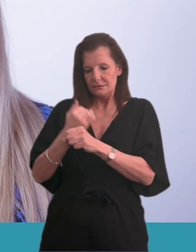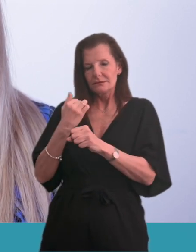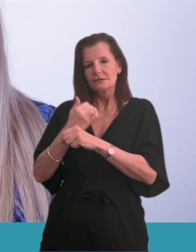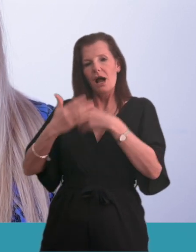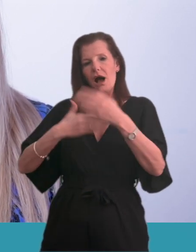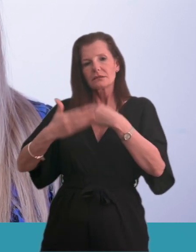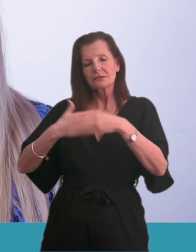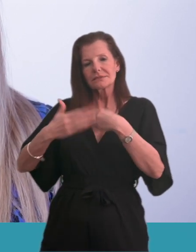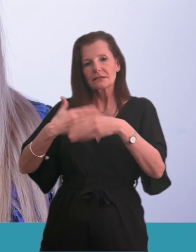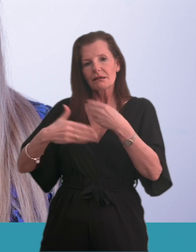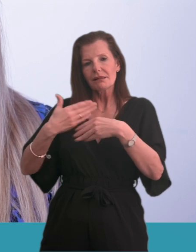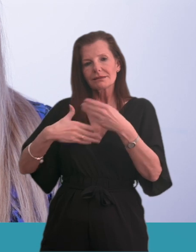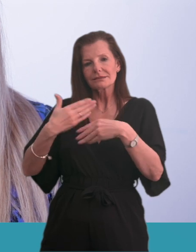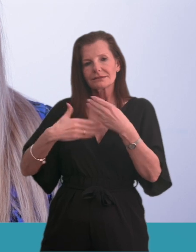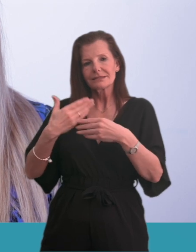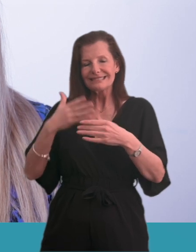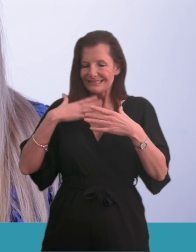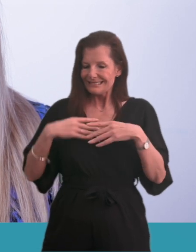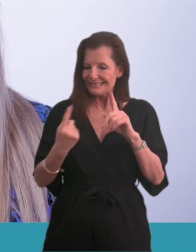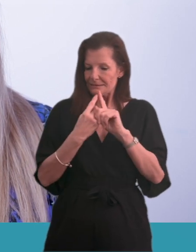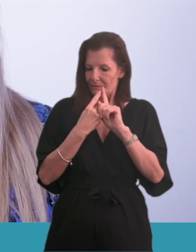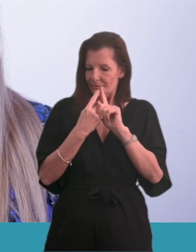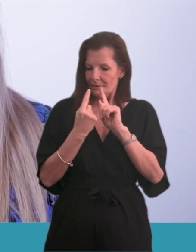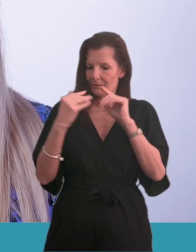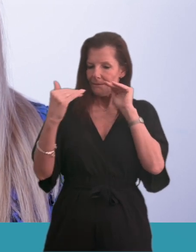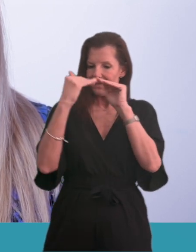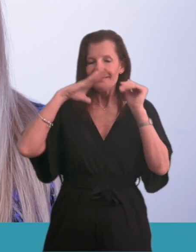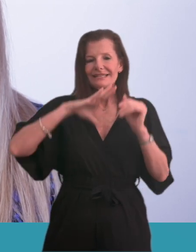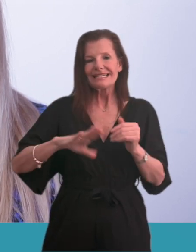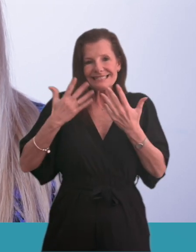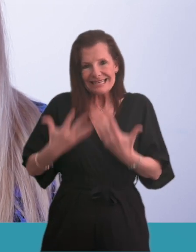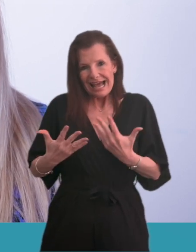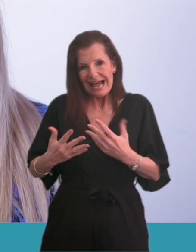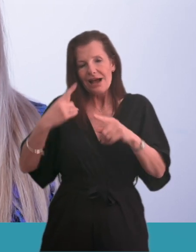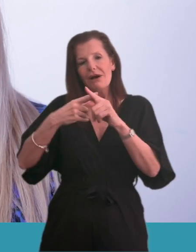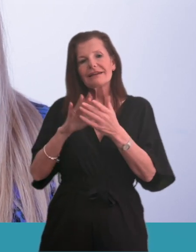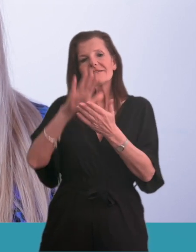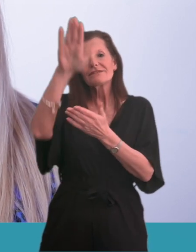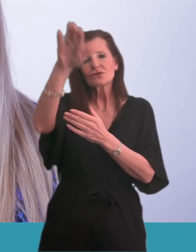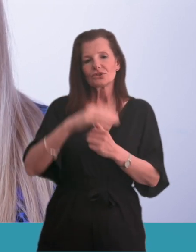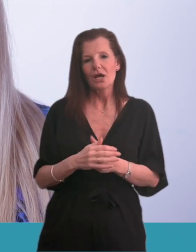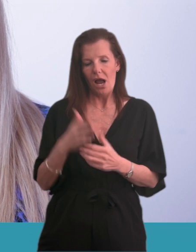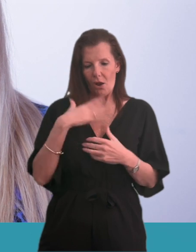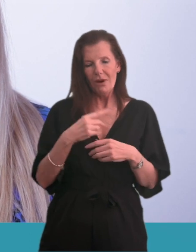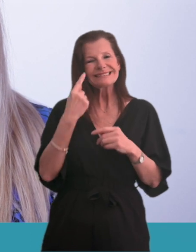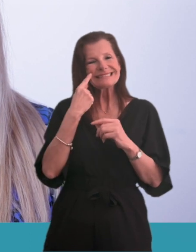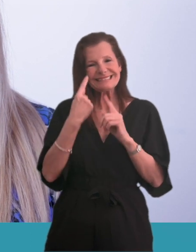hospitals must meet the needs of local people both now and in the future. Patients want it to be easy to get to hospital.